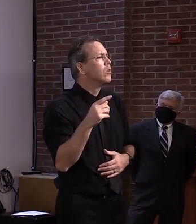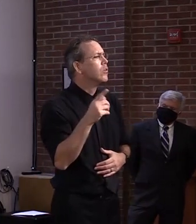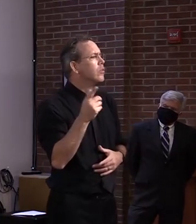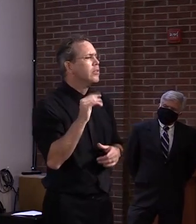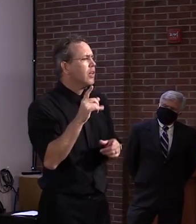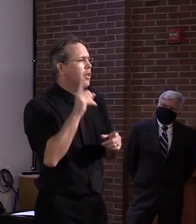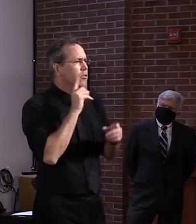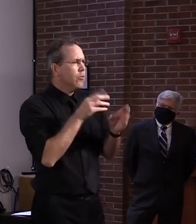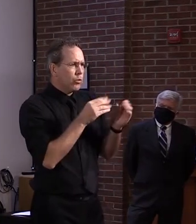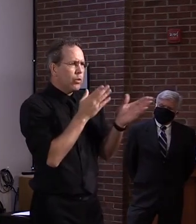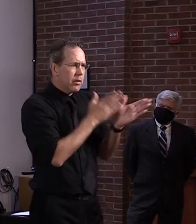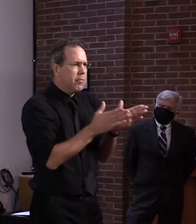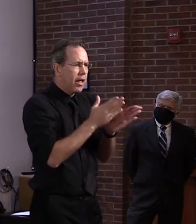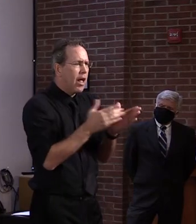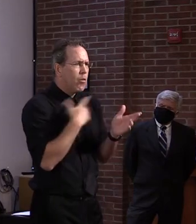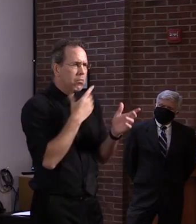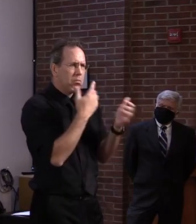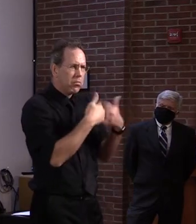be able to get back to that.